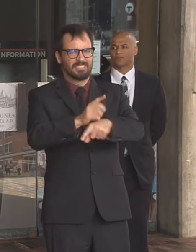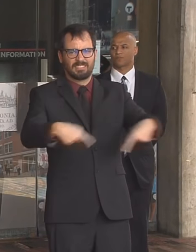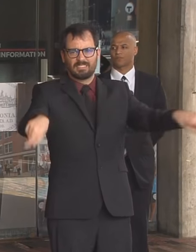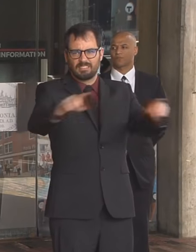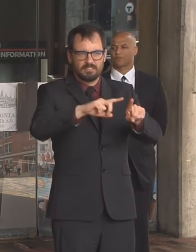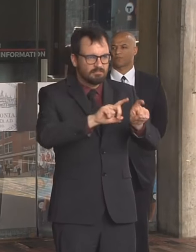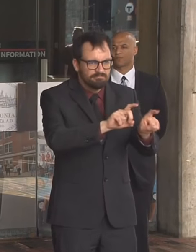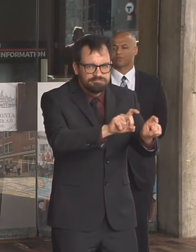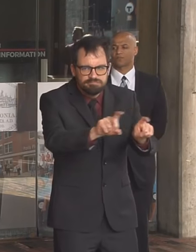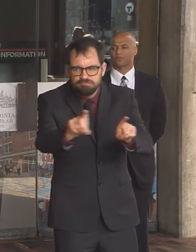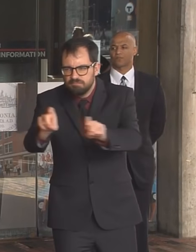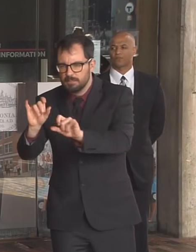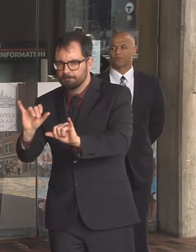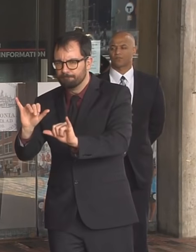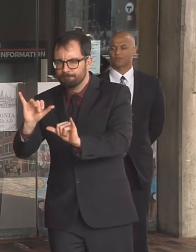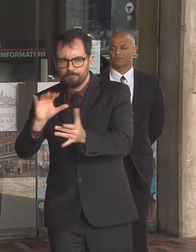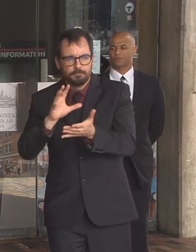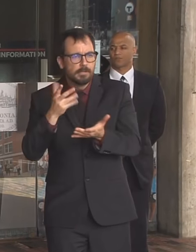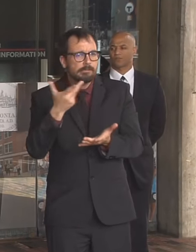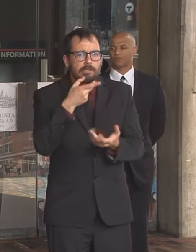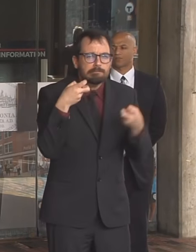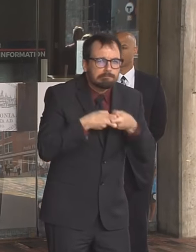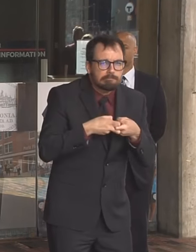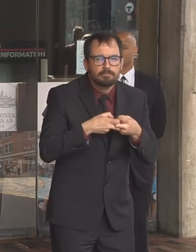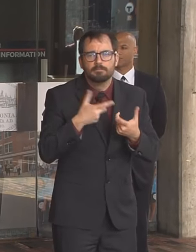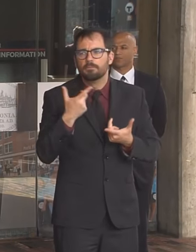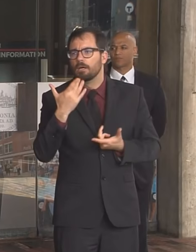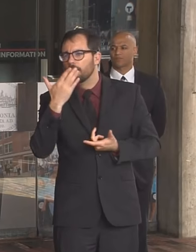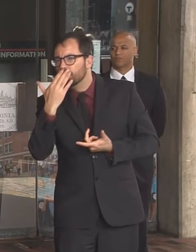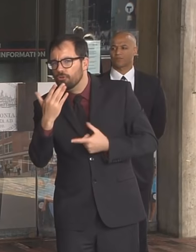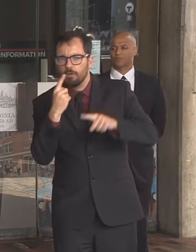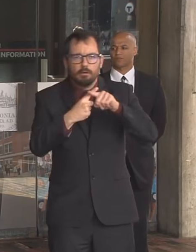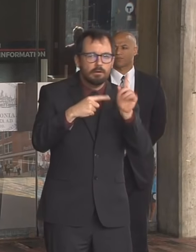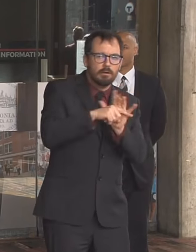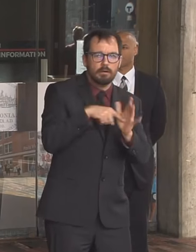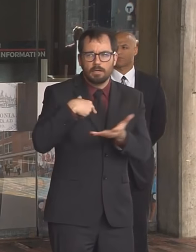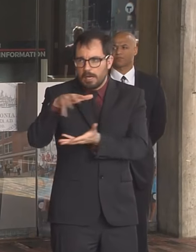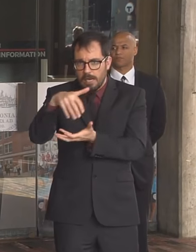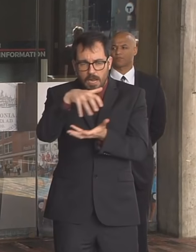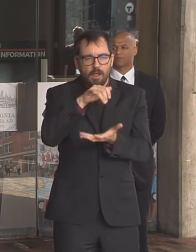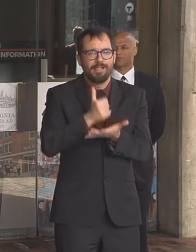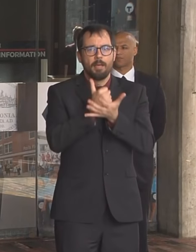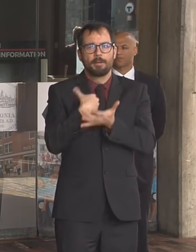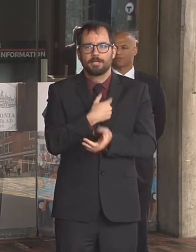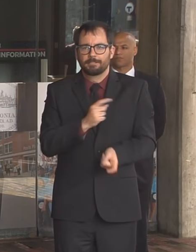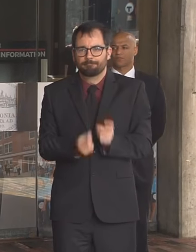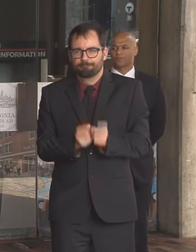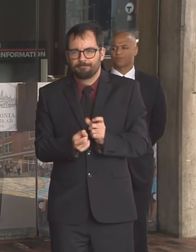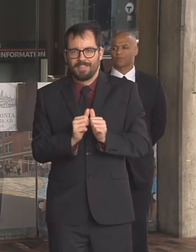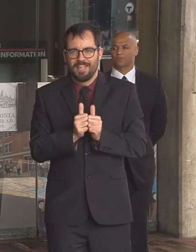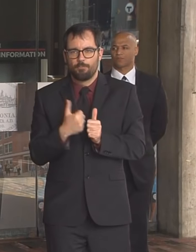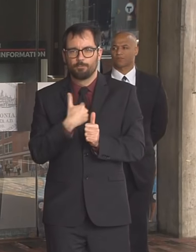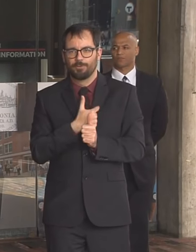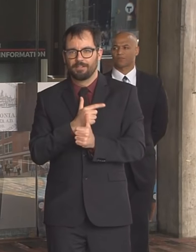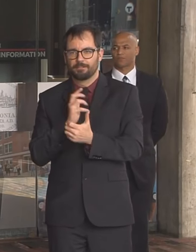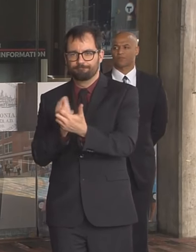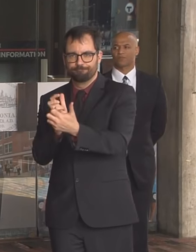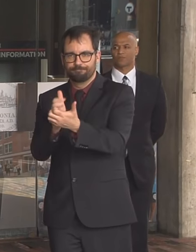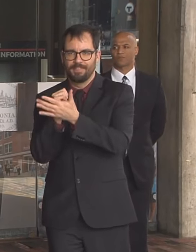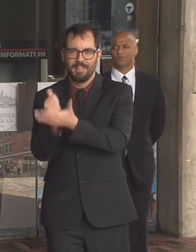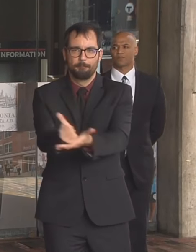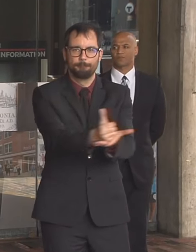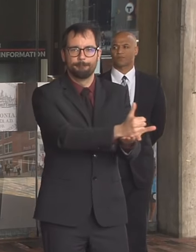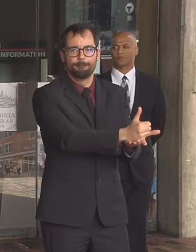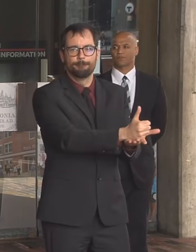that are watching and haven't been connected to the city and this is the first you're hearing of it we're asking you to go to boston.gov slash